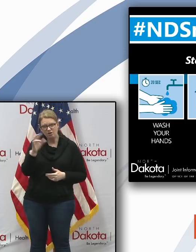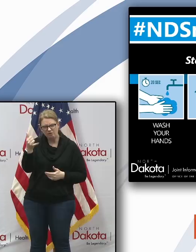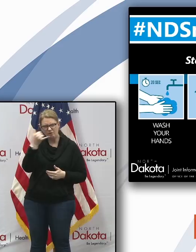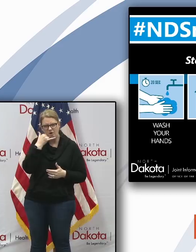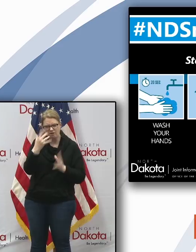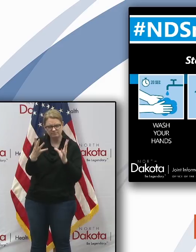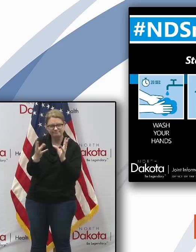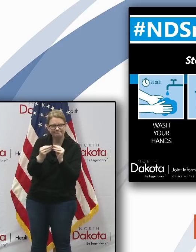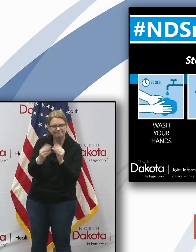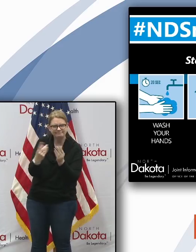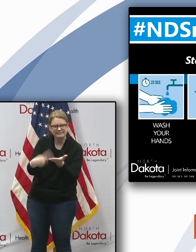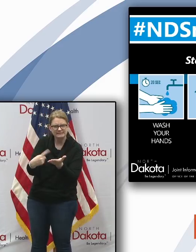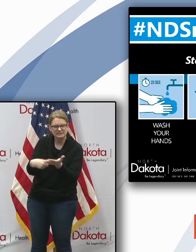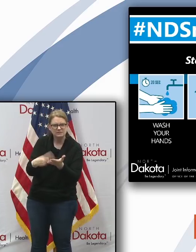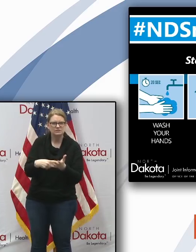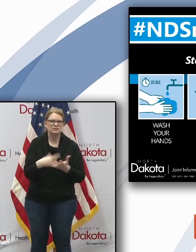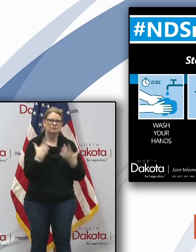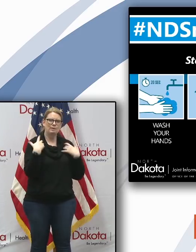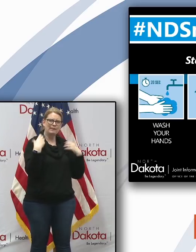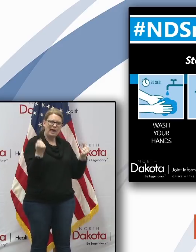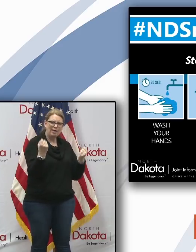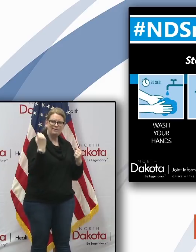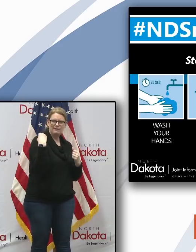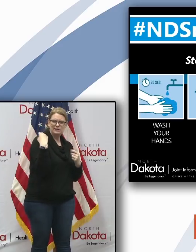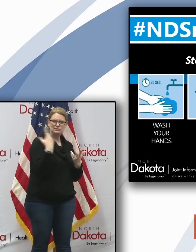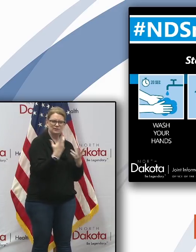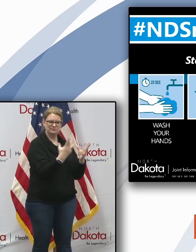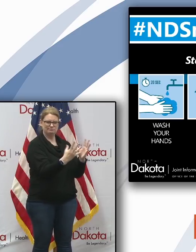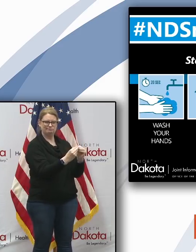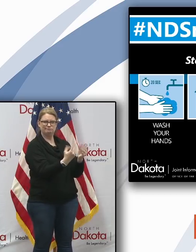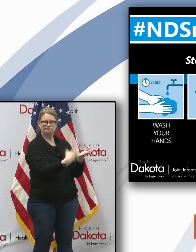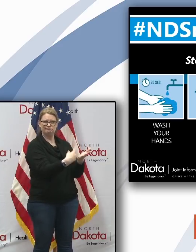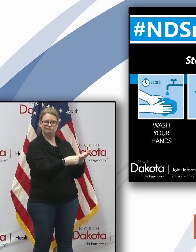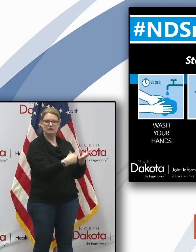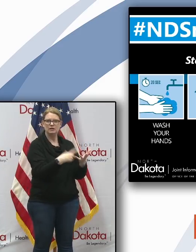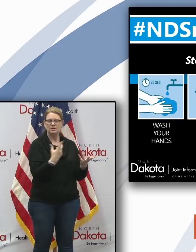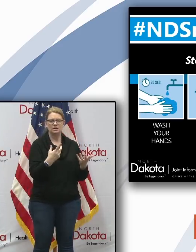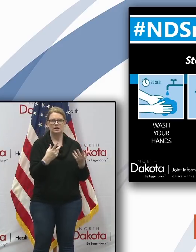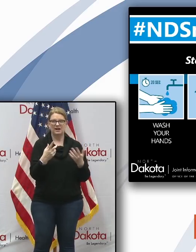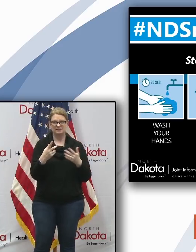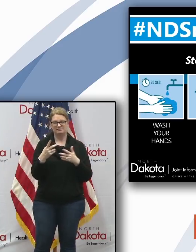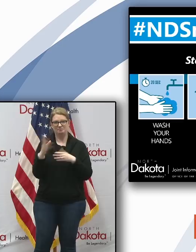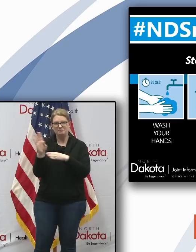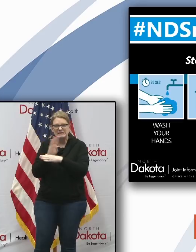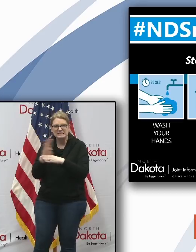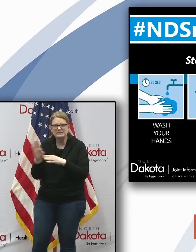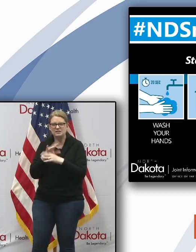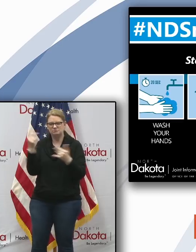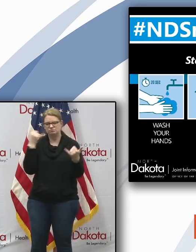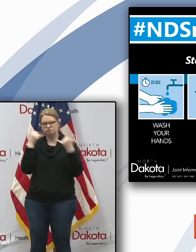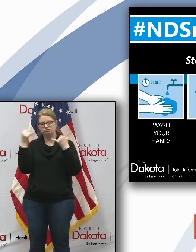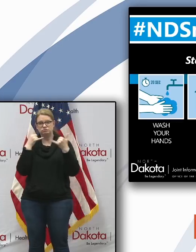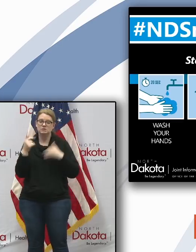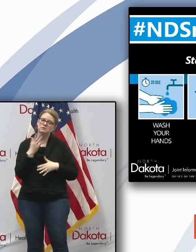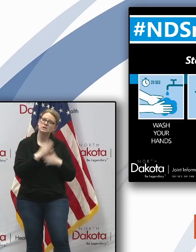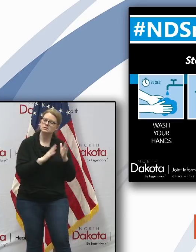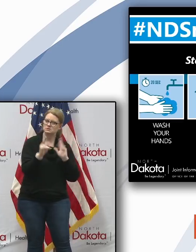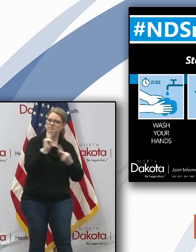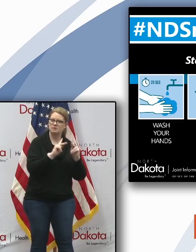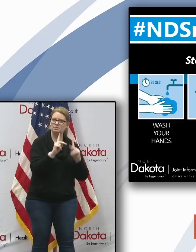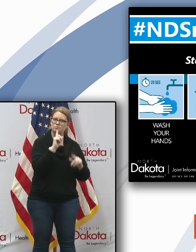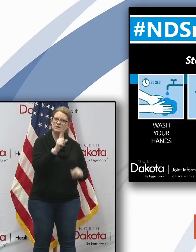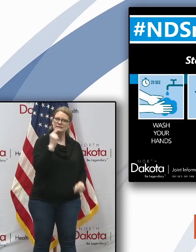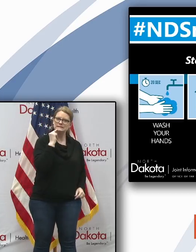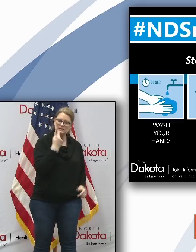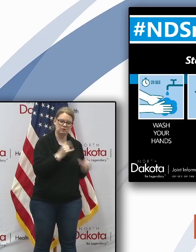calls with health officials today uh calls with business community today we continue to hear where some people are taking this very seriously and others